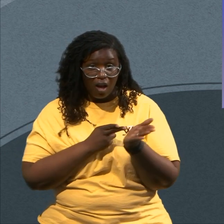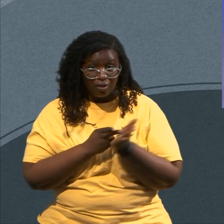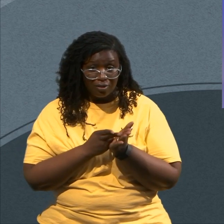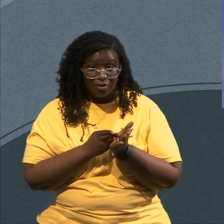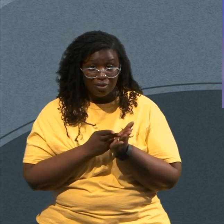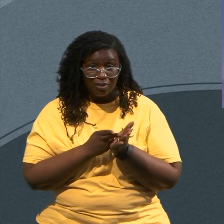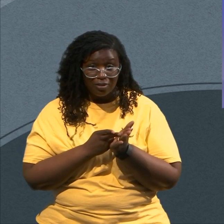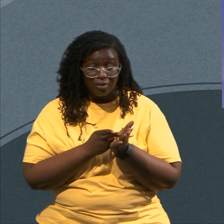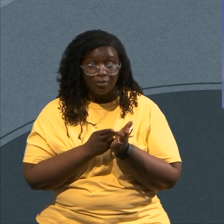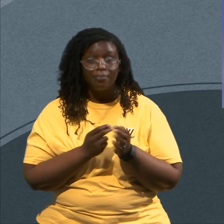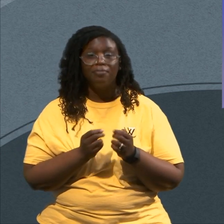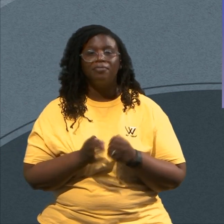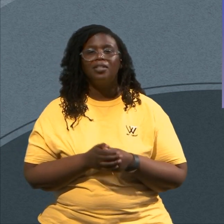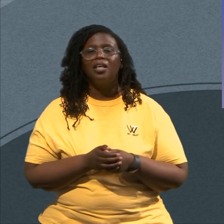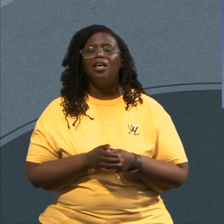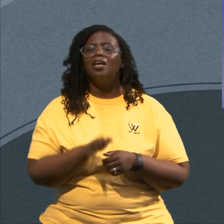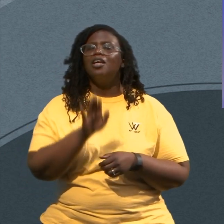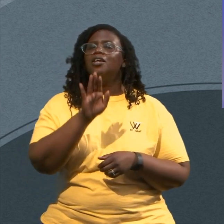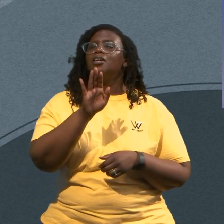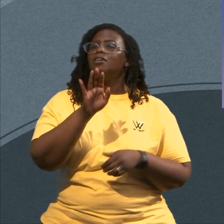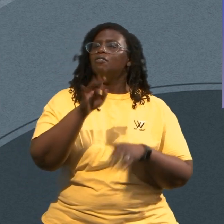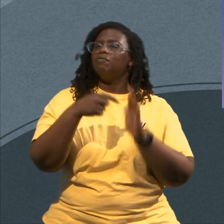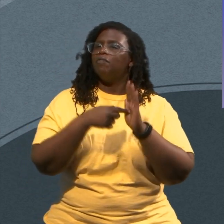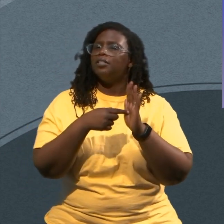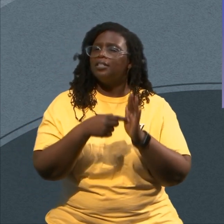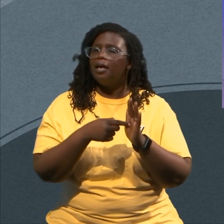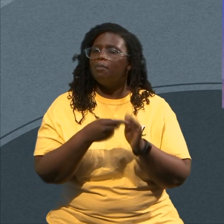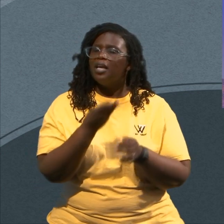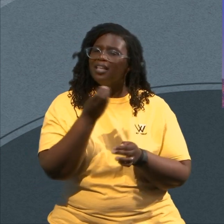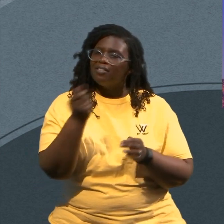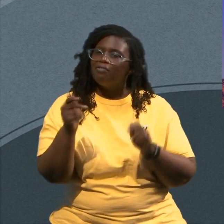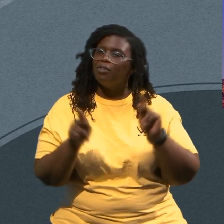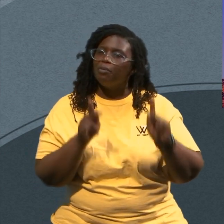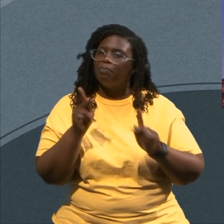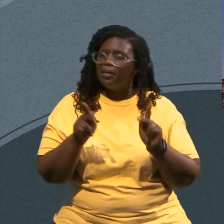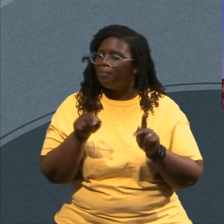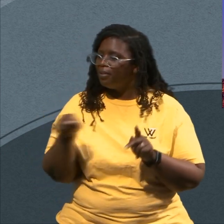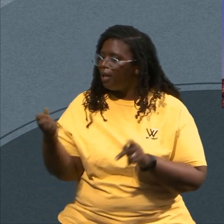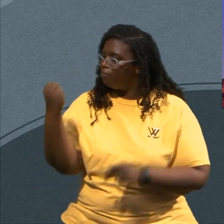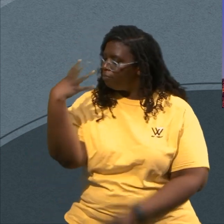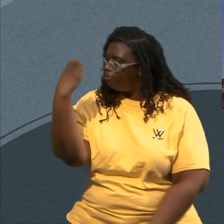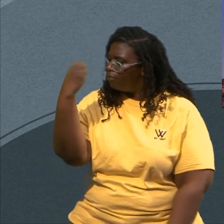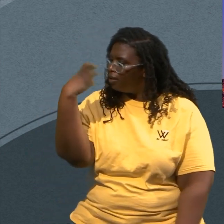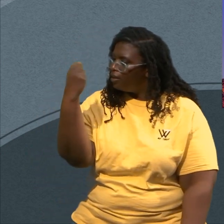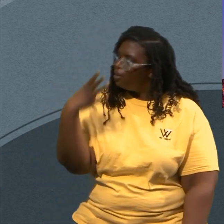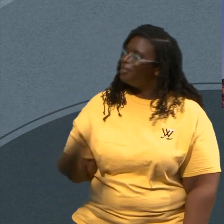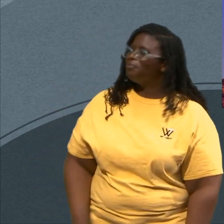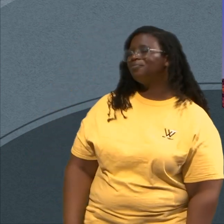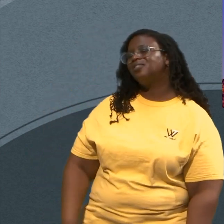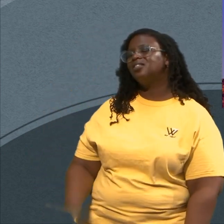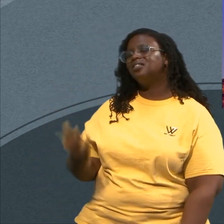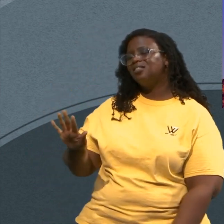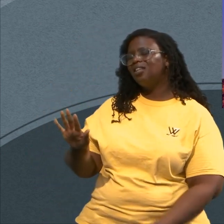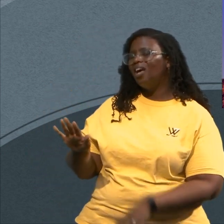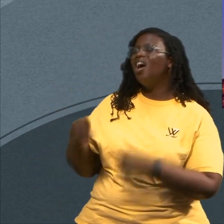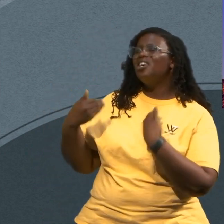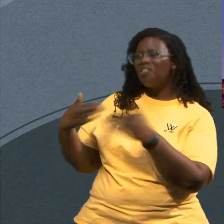Haven't you Had some Few folk Where you Wanted to Look at Them Say Will you Go Somewhere And sit Down This is The Holy Ghost Saying To us